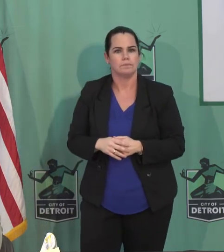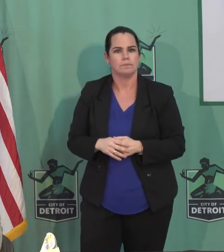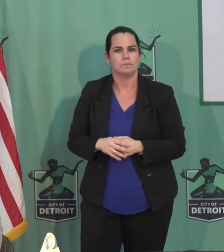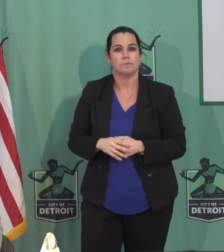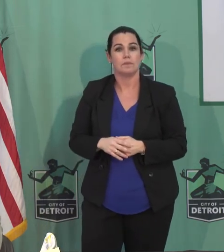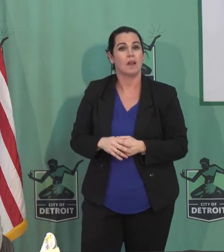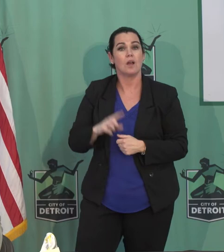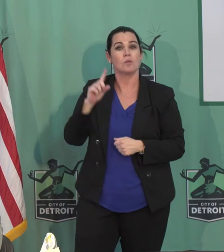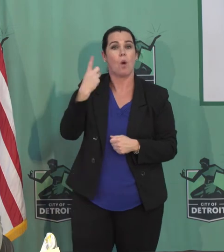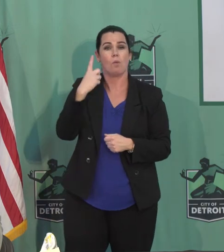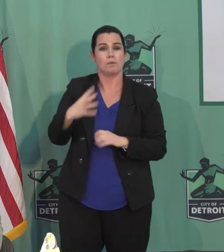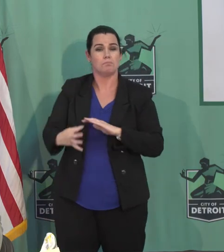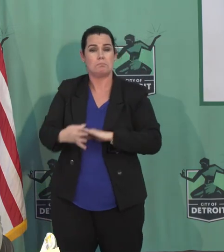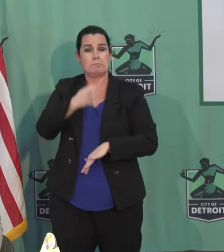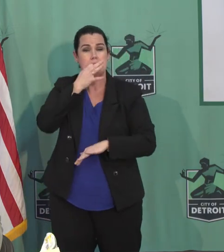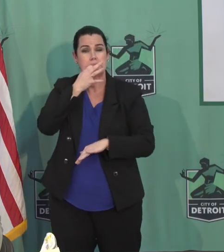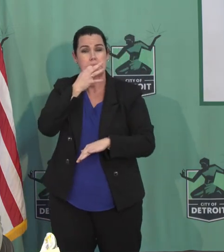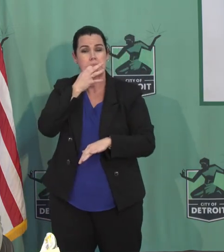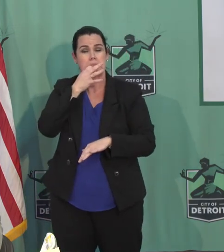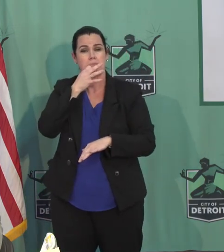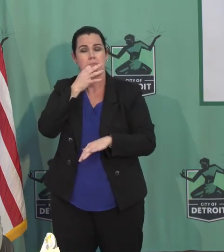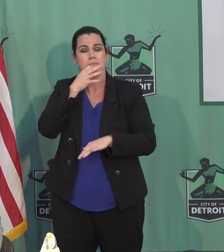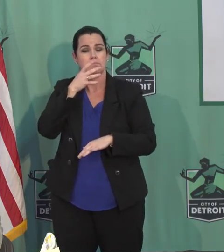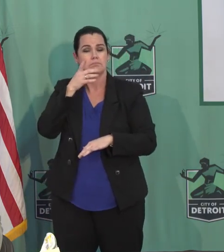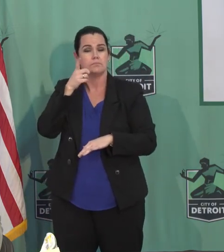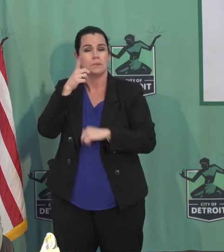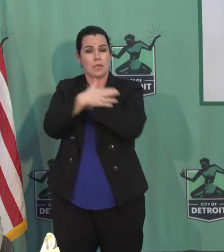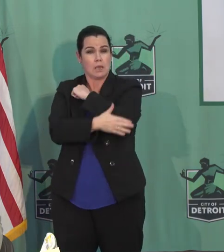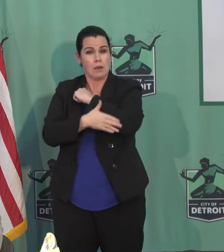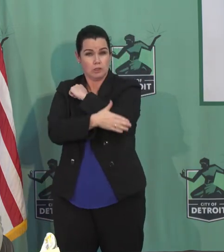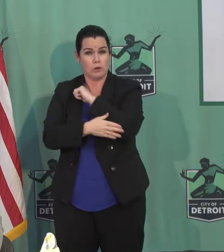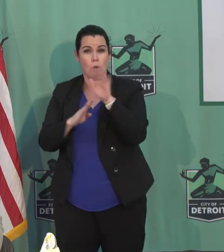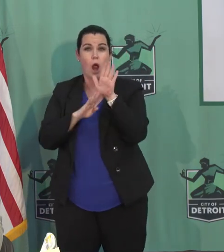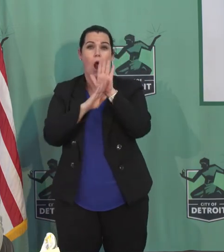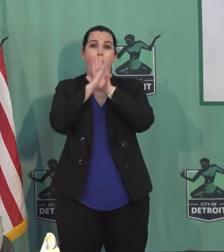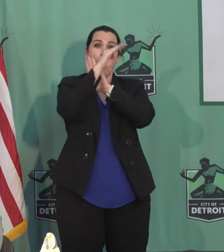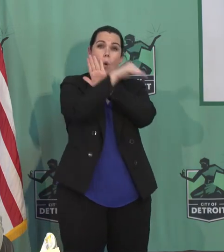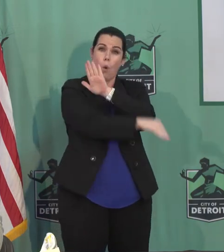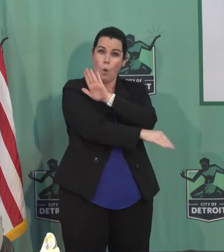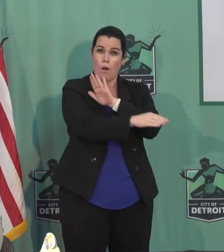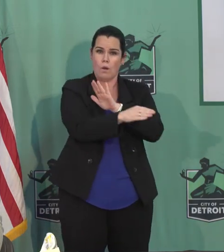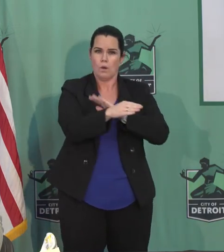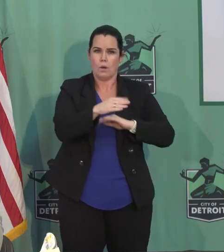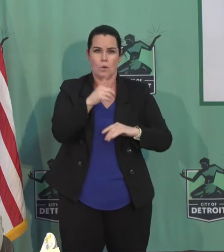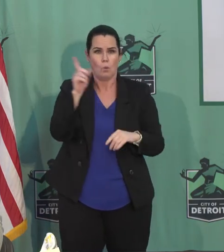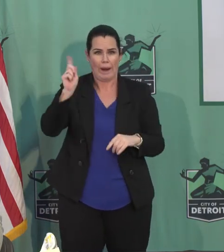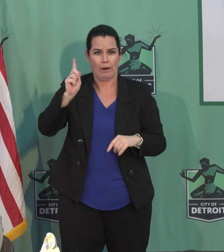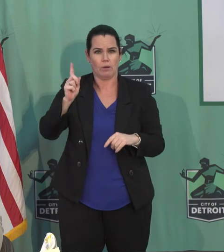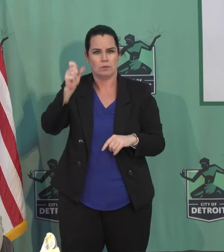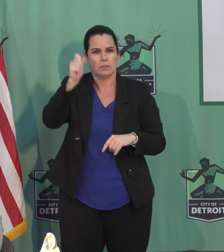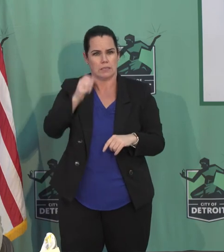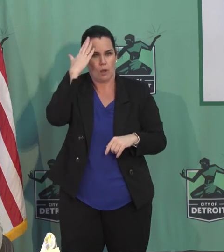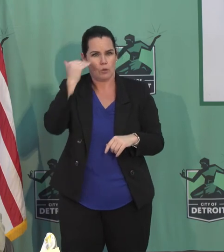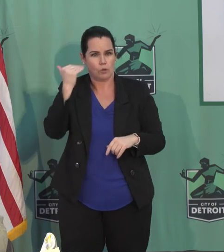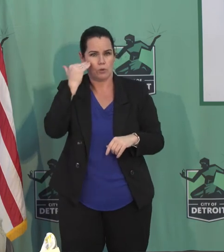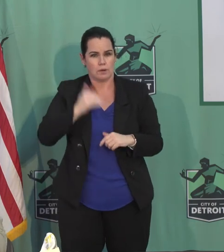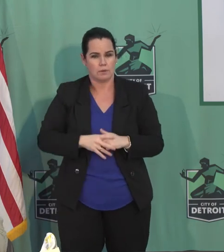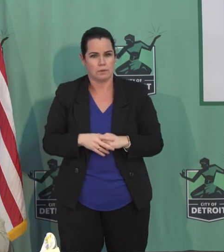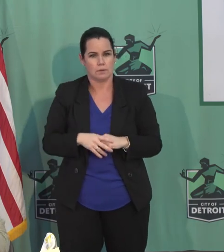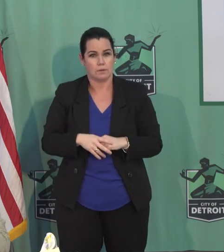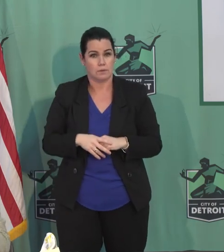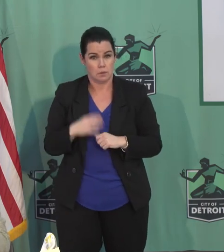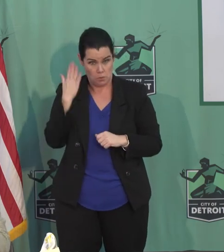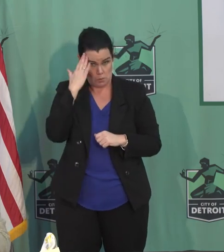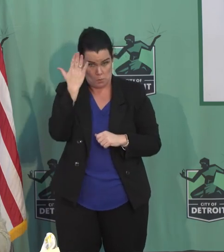world that really saw the kind of trend that they're talking about that went like that was South Korea. And you know what South